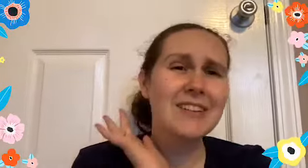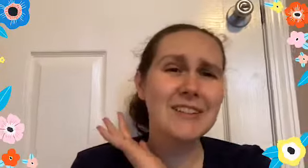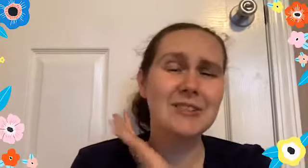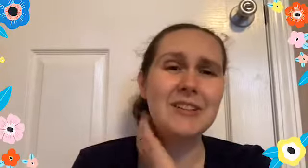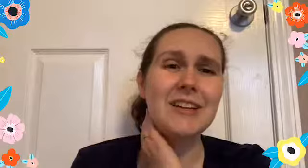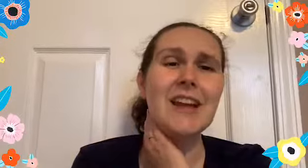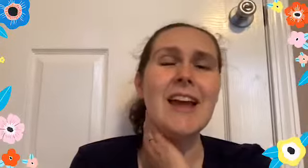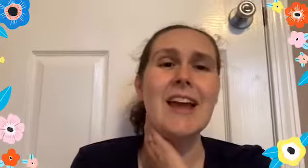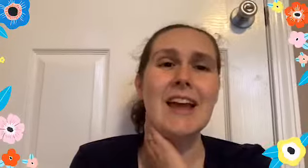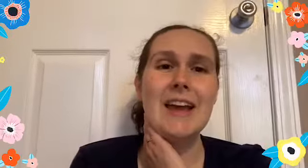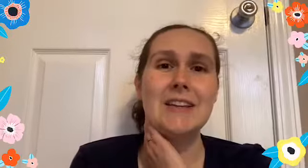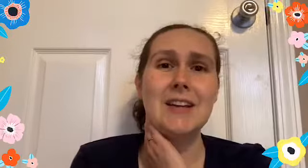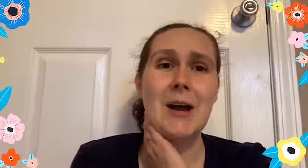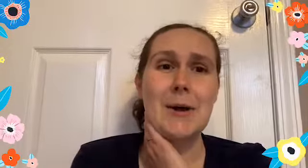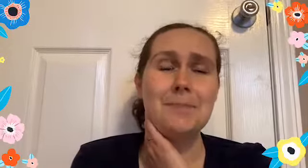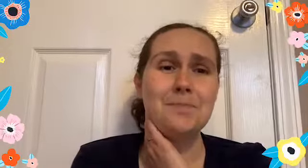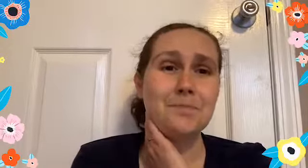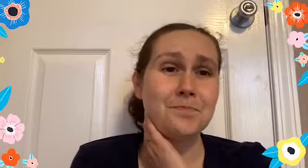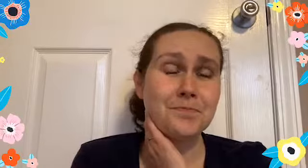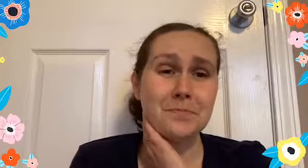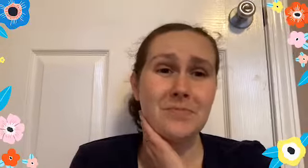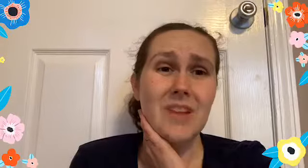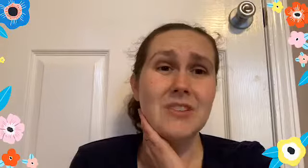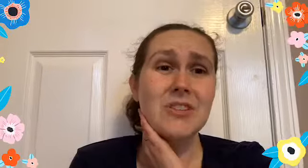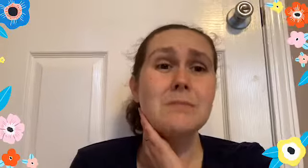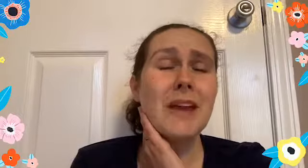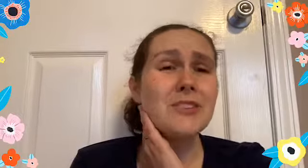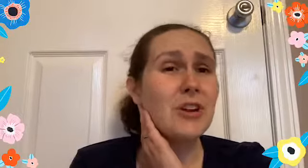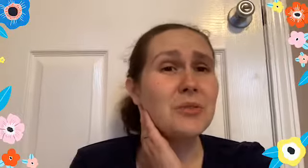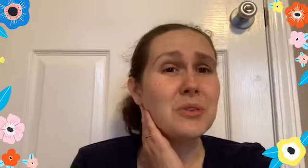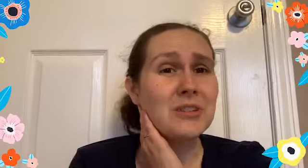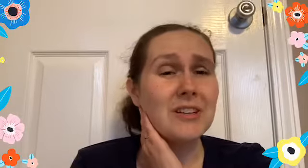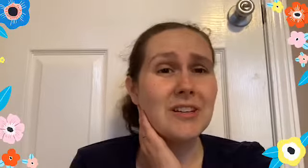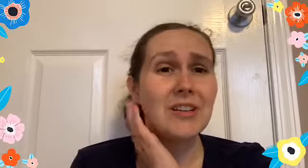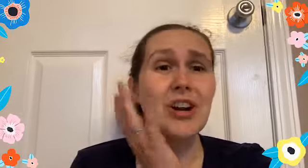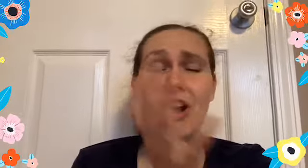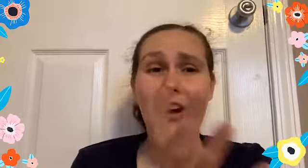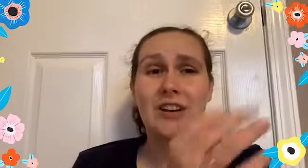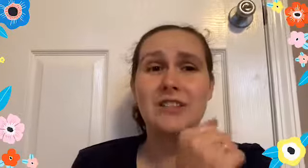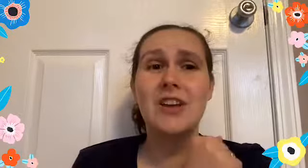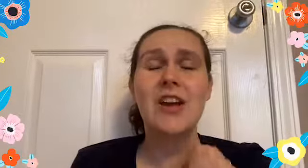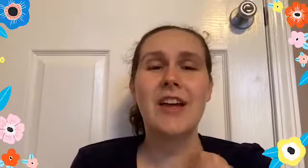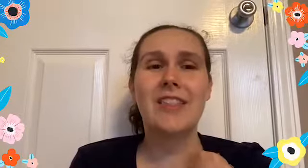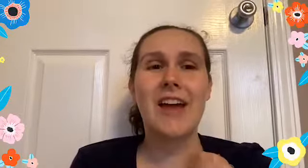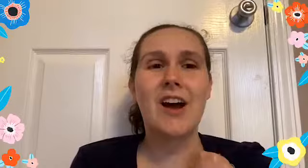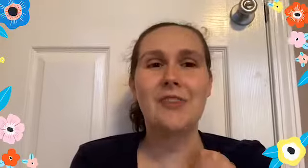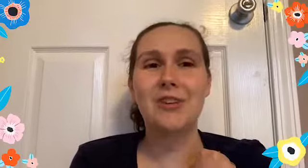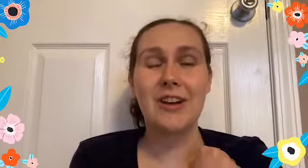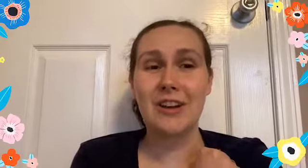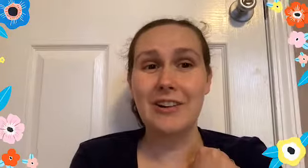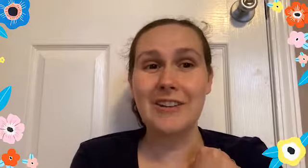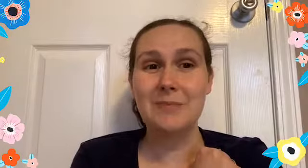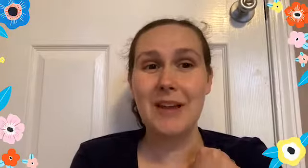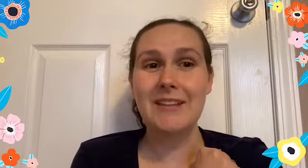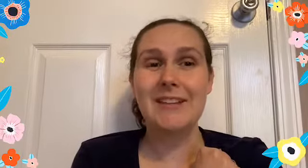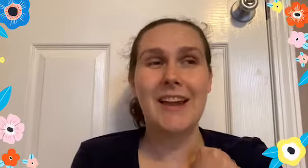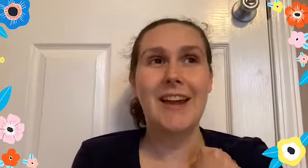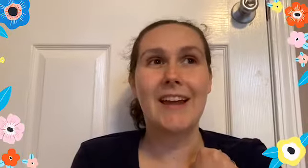included. And just make general cards that offer encouragement and